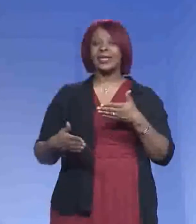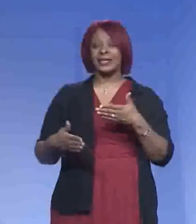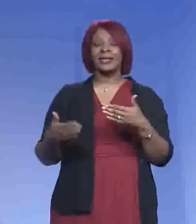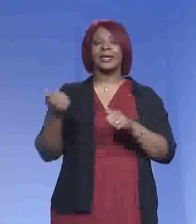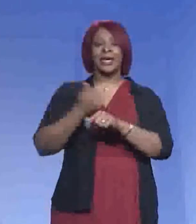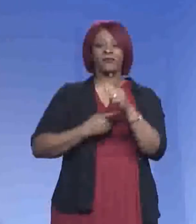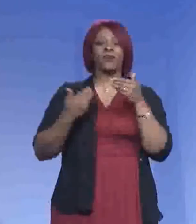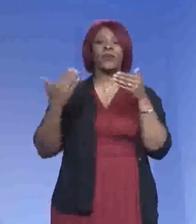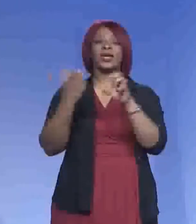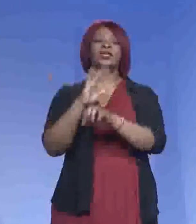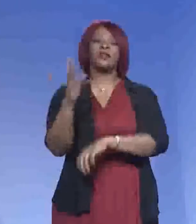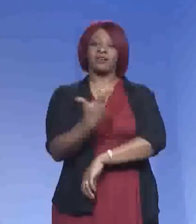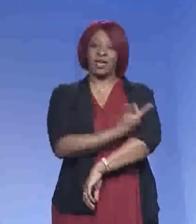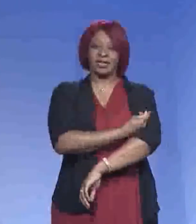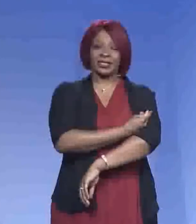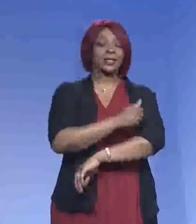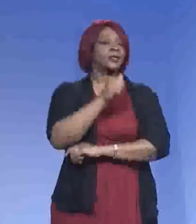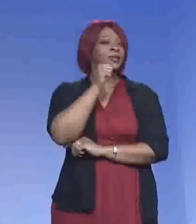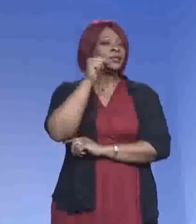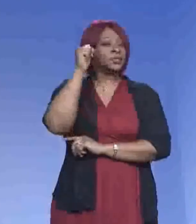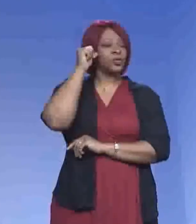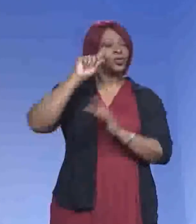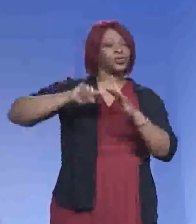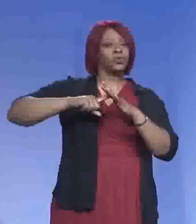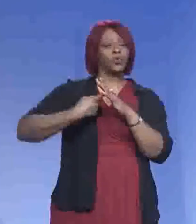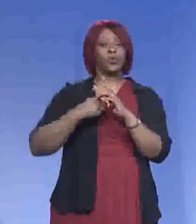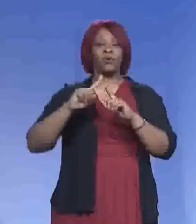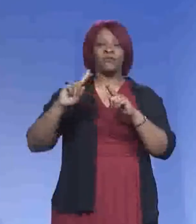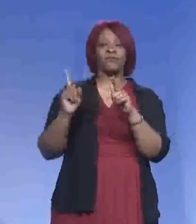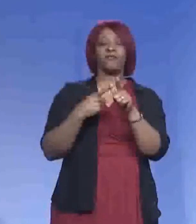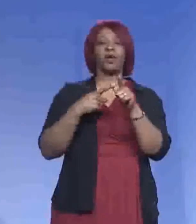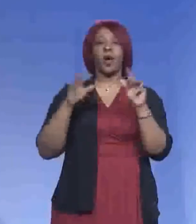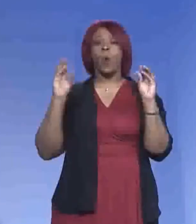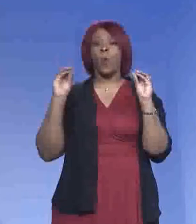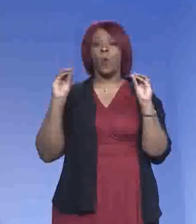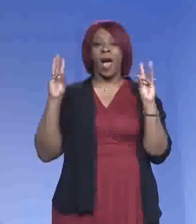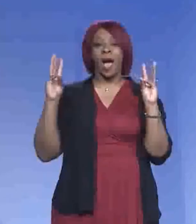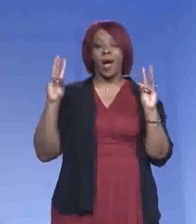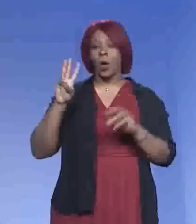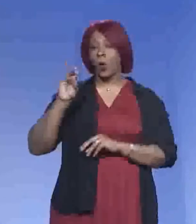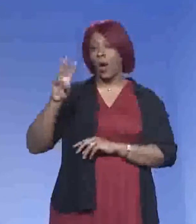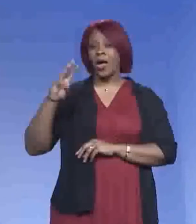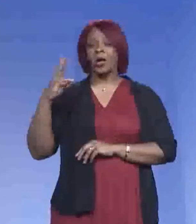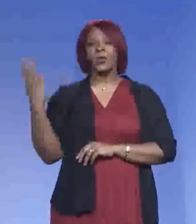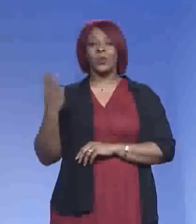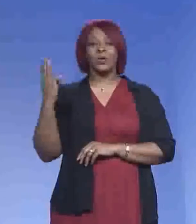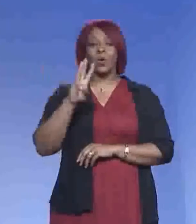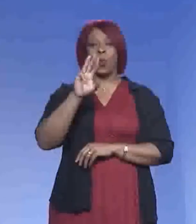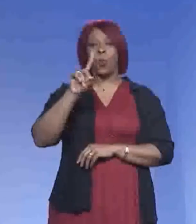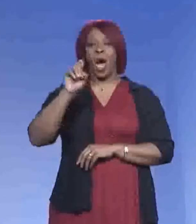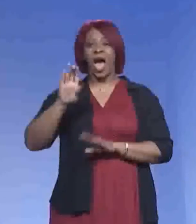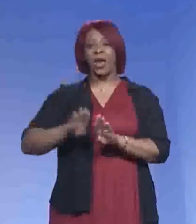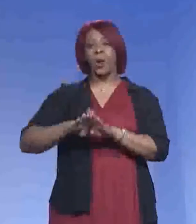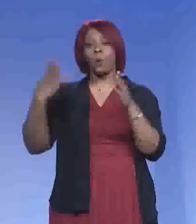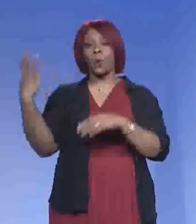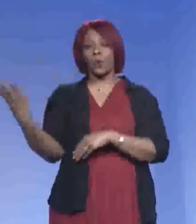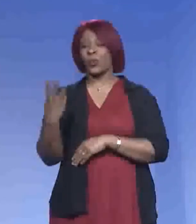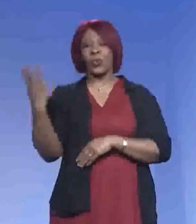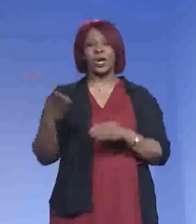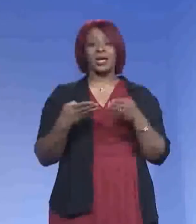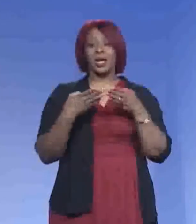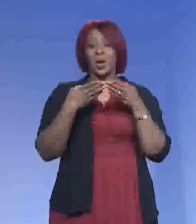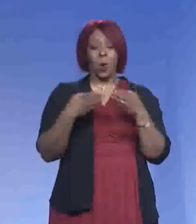get everyone vaccinated. Yesterday, we started our first WOW Wednesday, wide open Wednesday. No appointments needed,